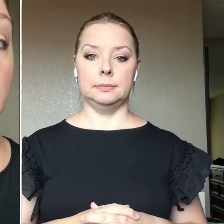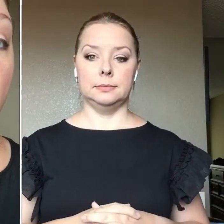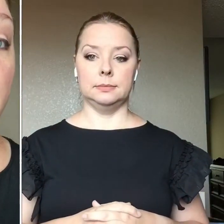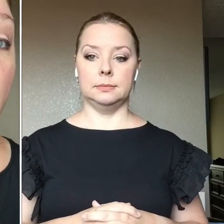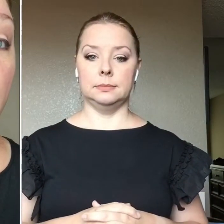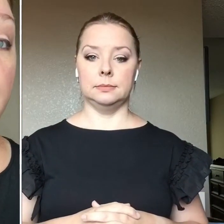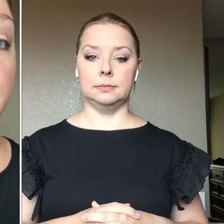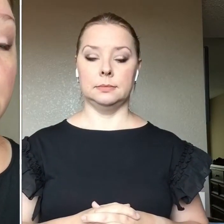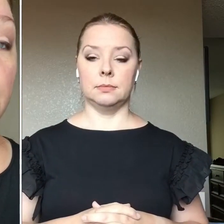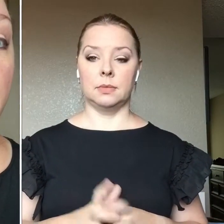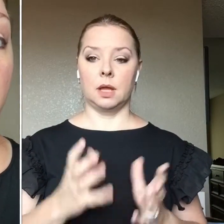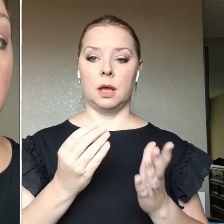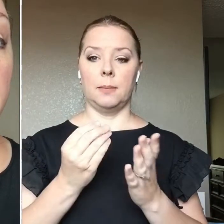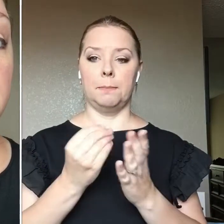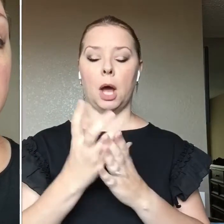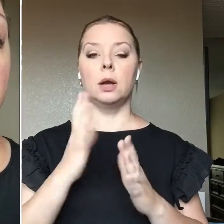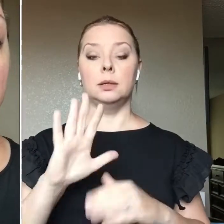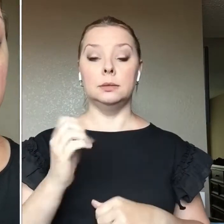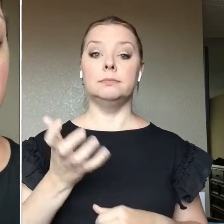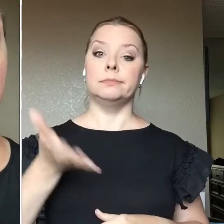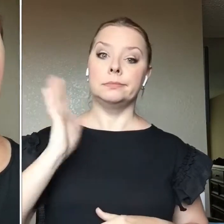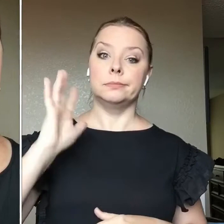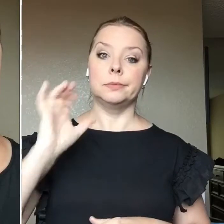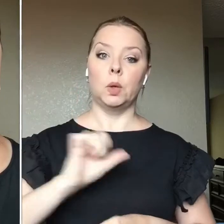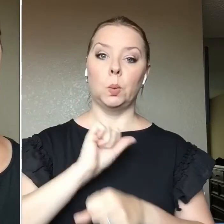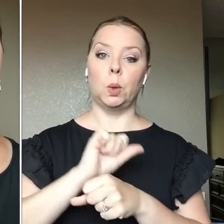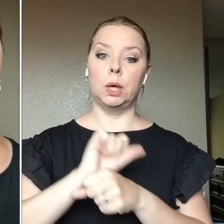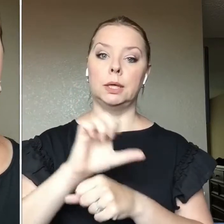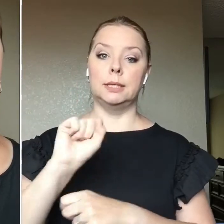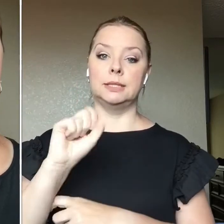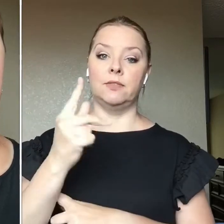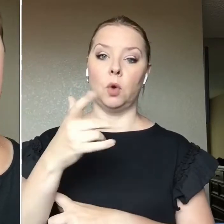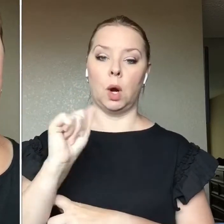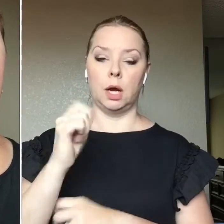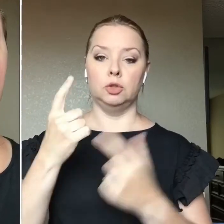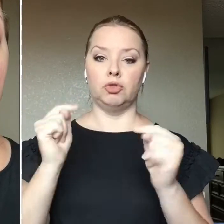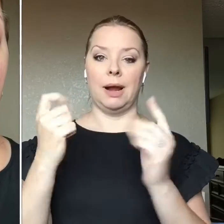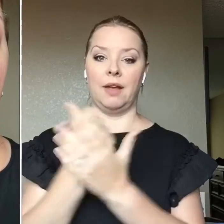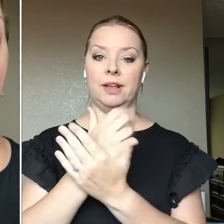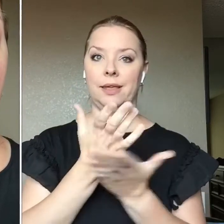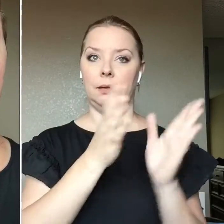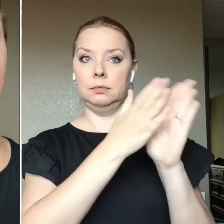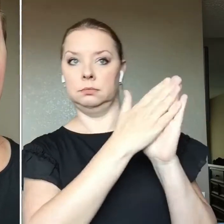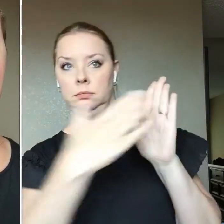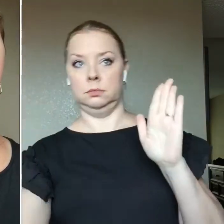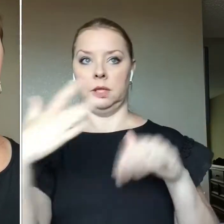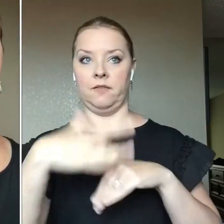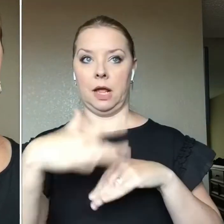I bought one of the, well, I worked in Sephora, so I tried everything there at one point in time. Um, and I